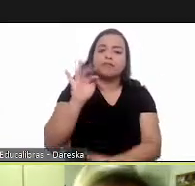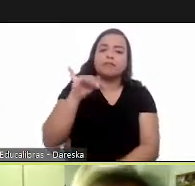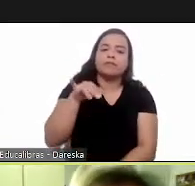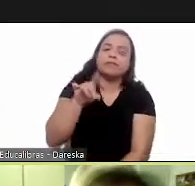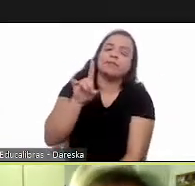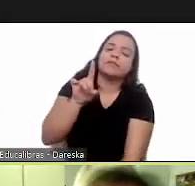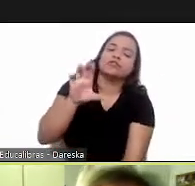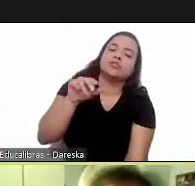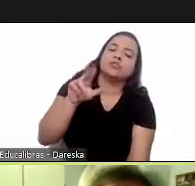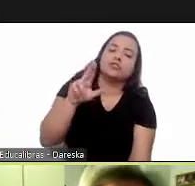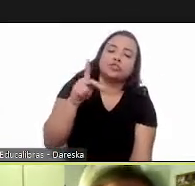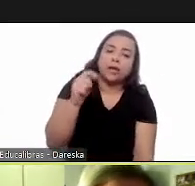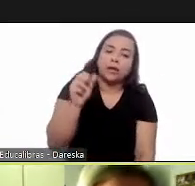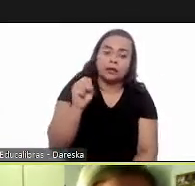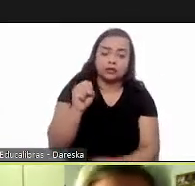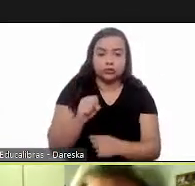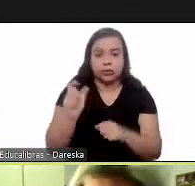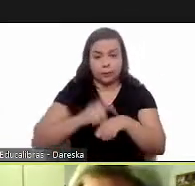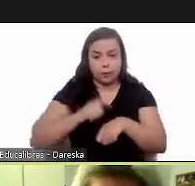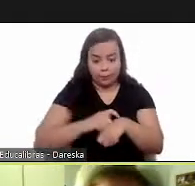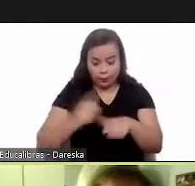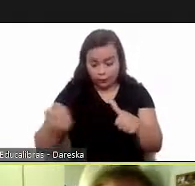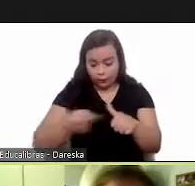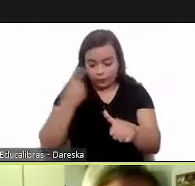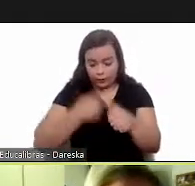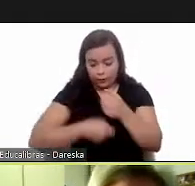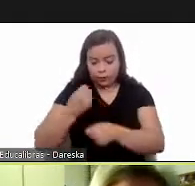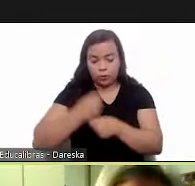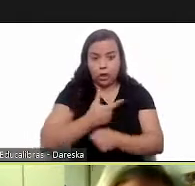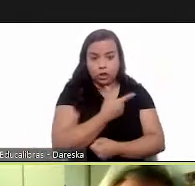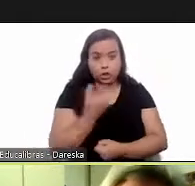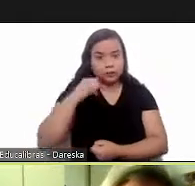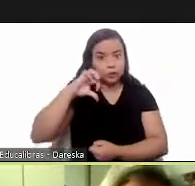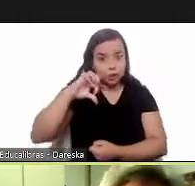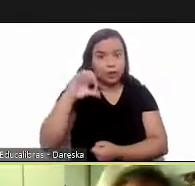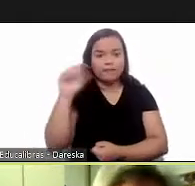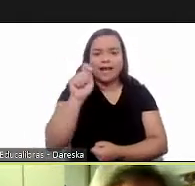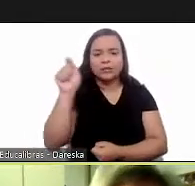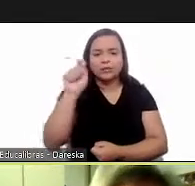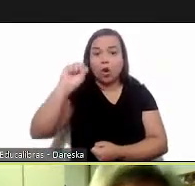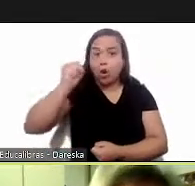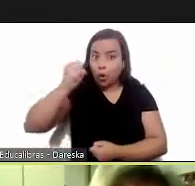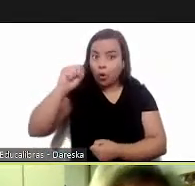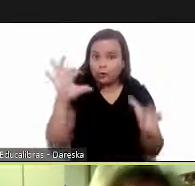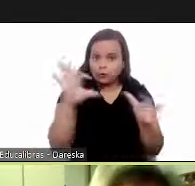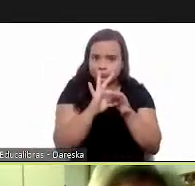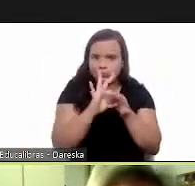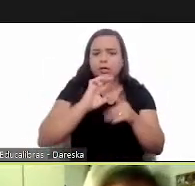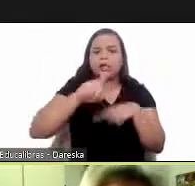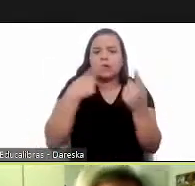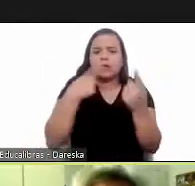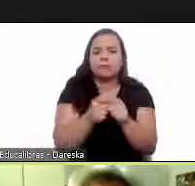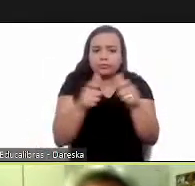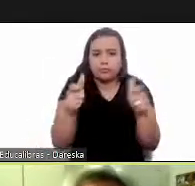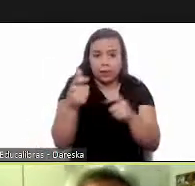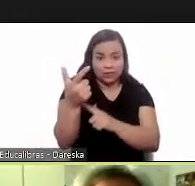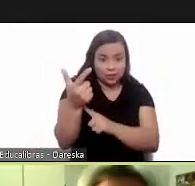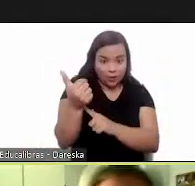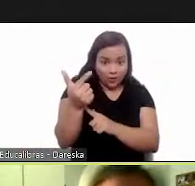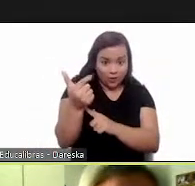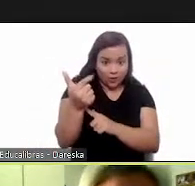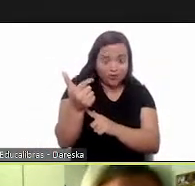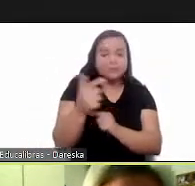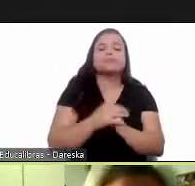de chagas our federation in this first moment in 2009 there are eight different associations and increased to 12